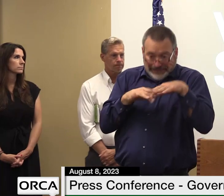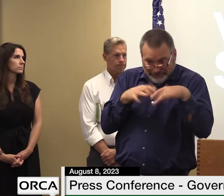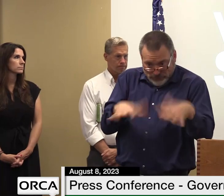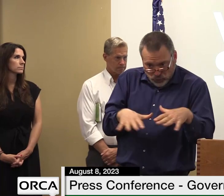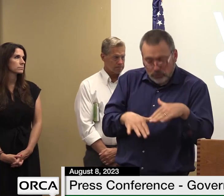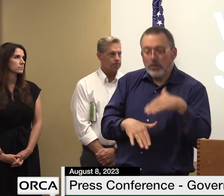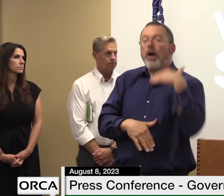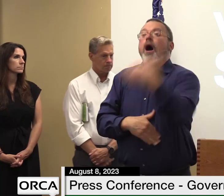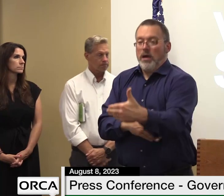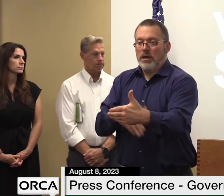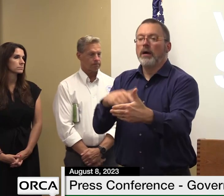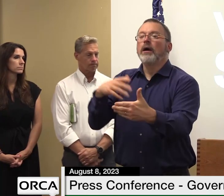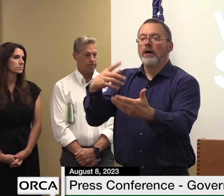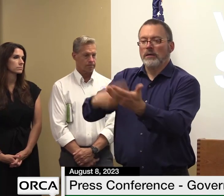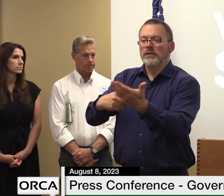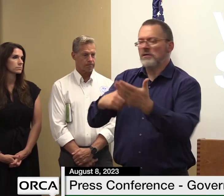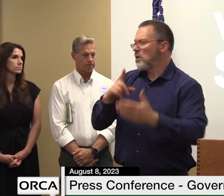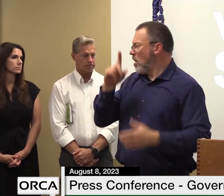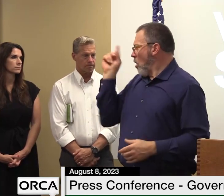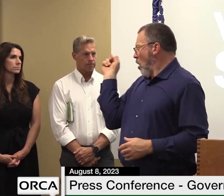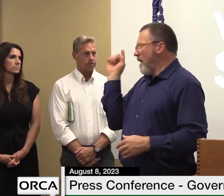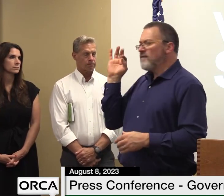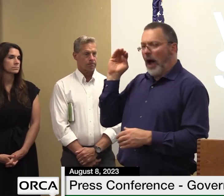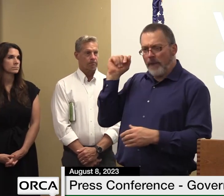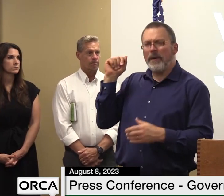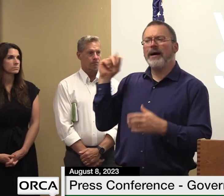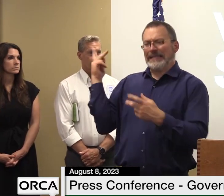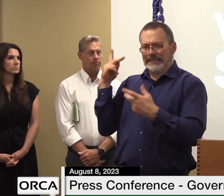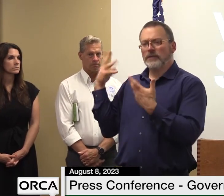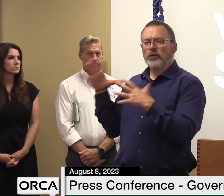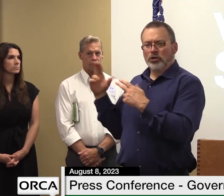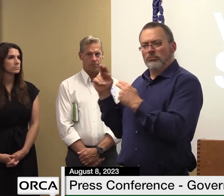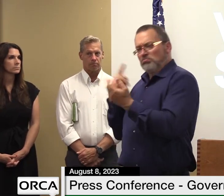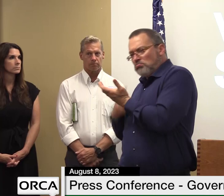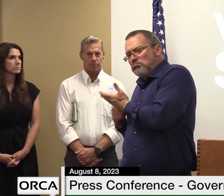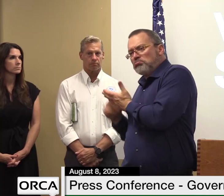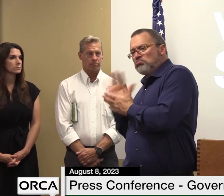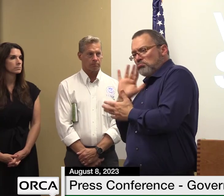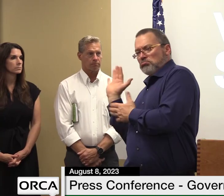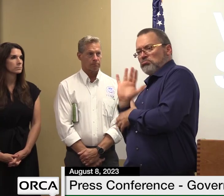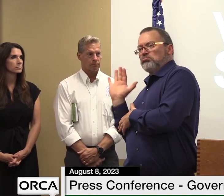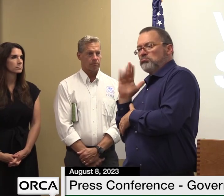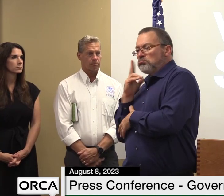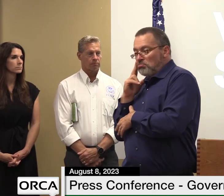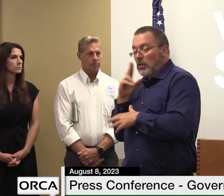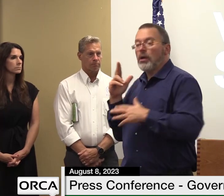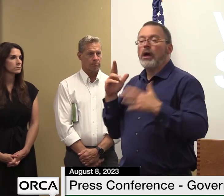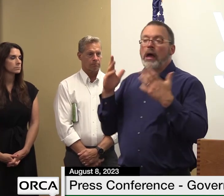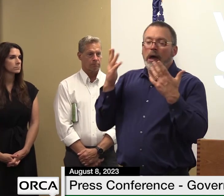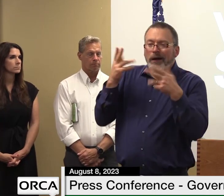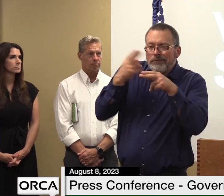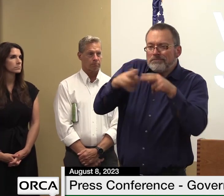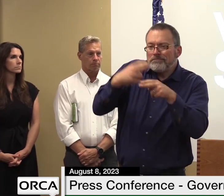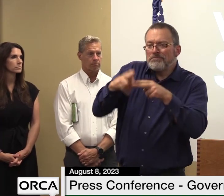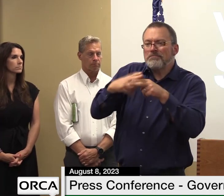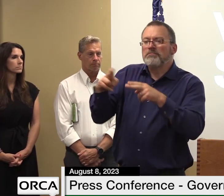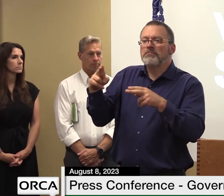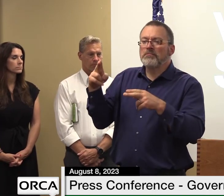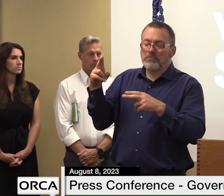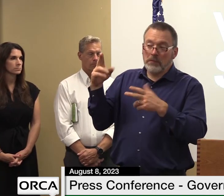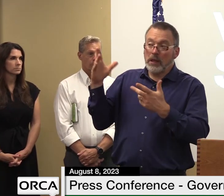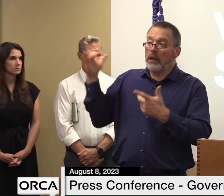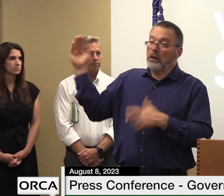about that or not but there are some temporary shelters coming that that are